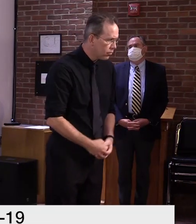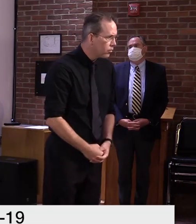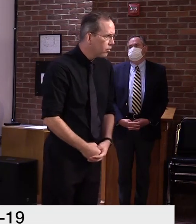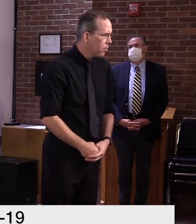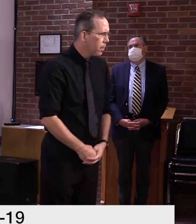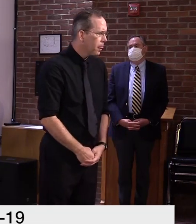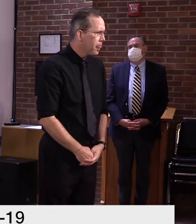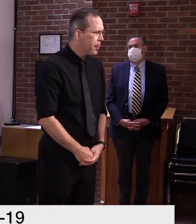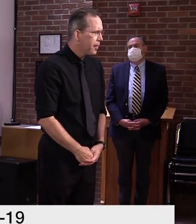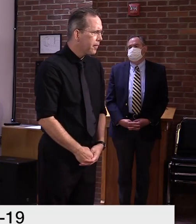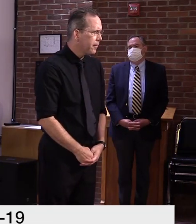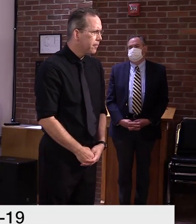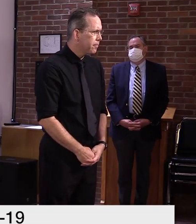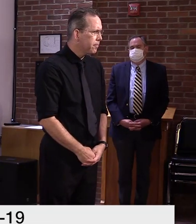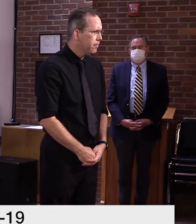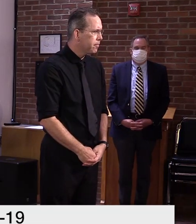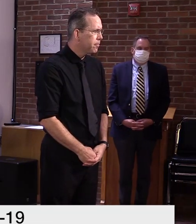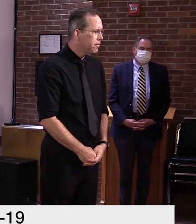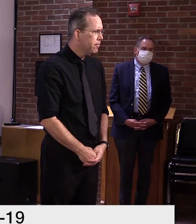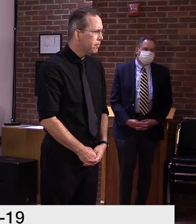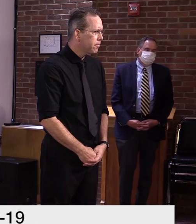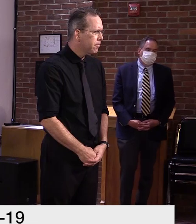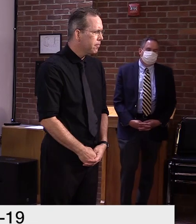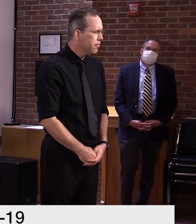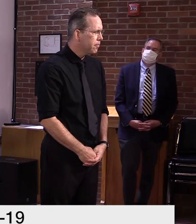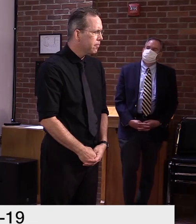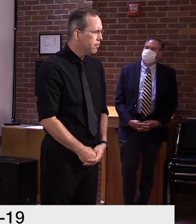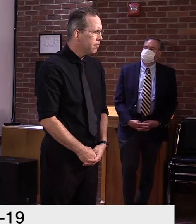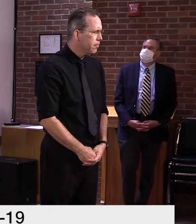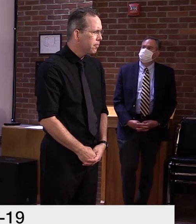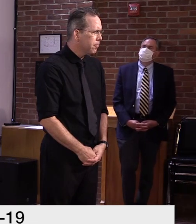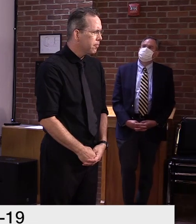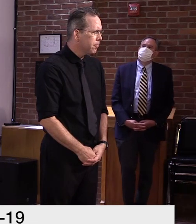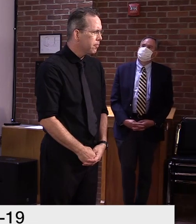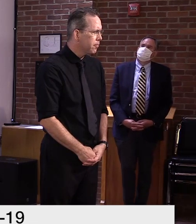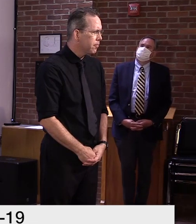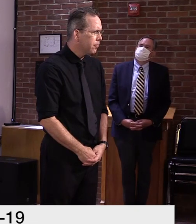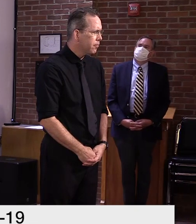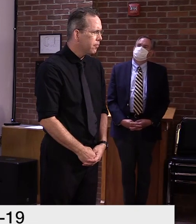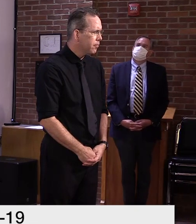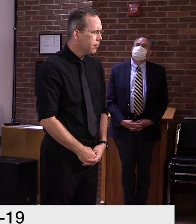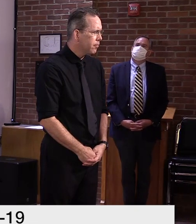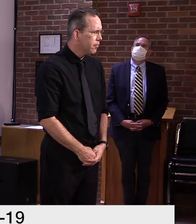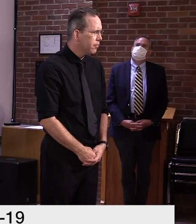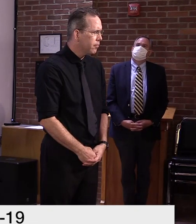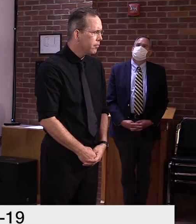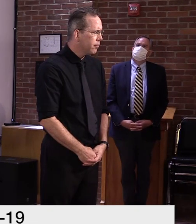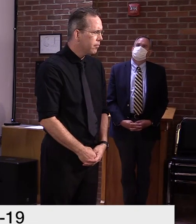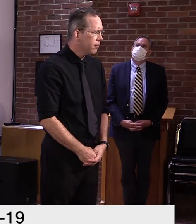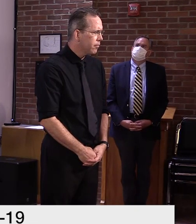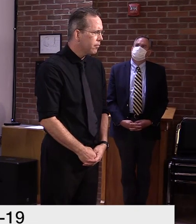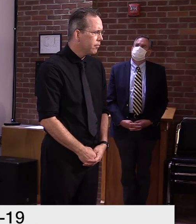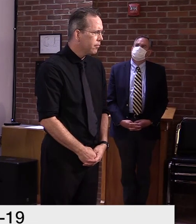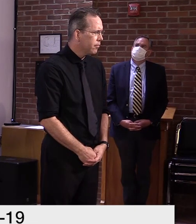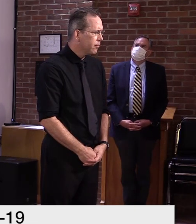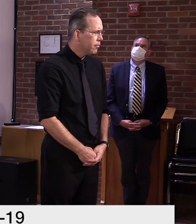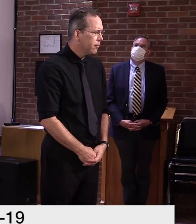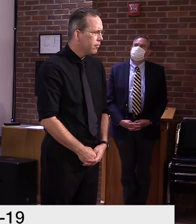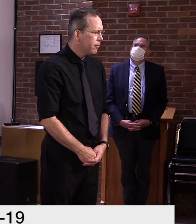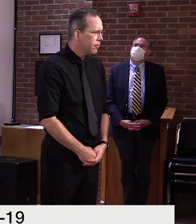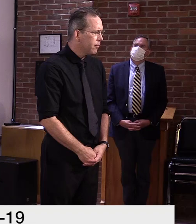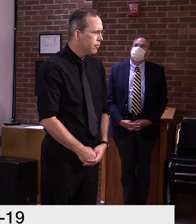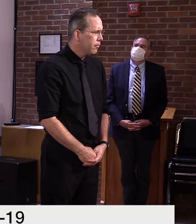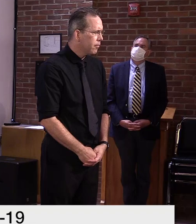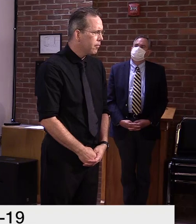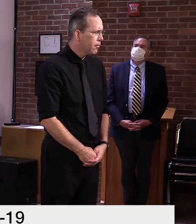with. Would the state be considering, uh, using the serology test that they developed given their findings about its accuracy and its lower cost